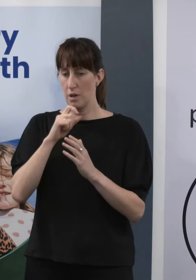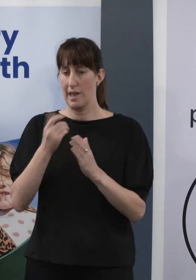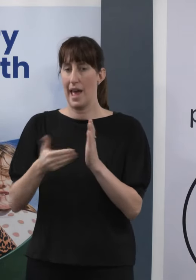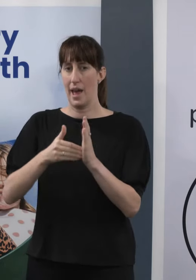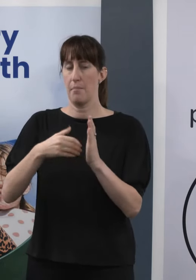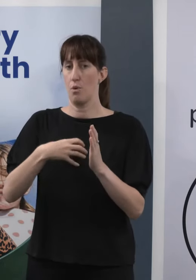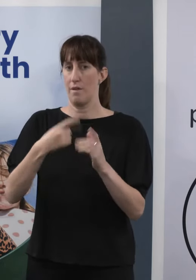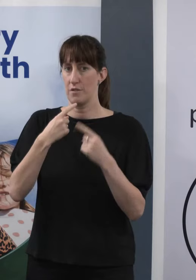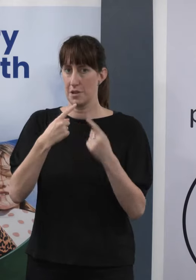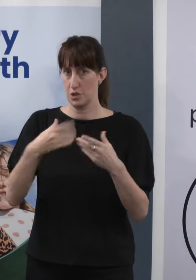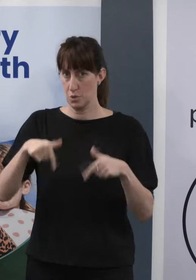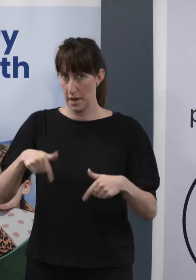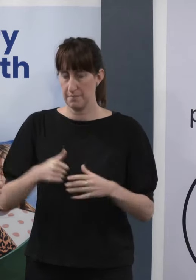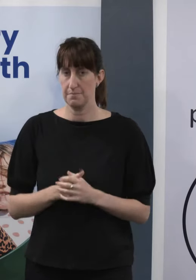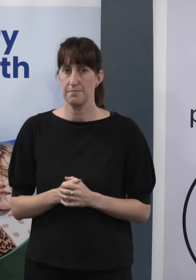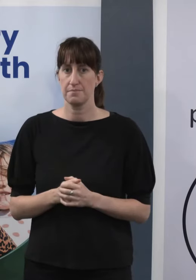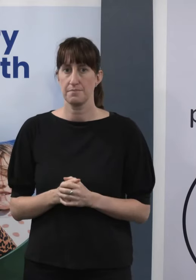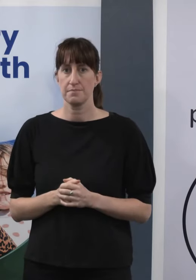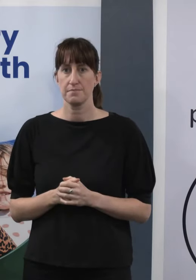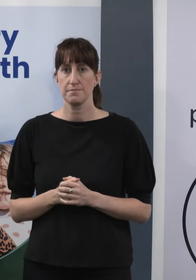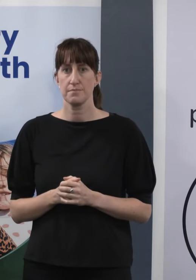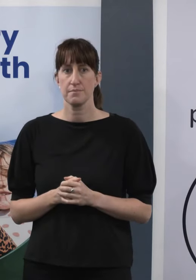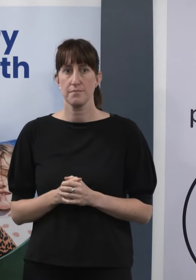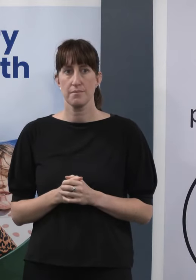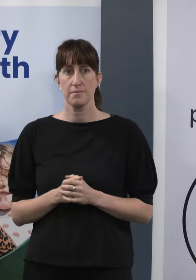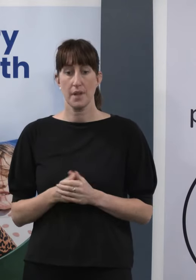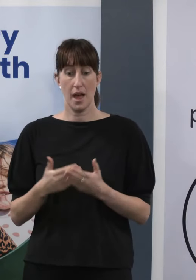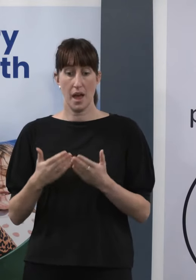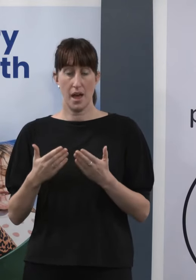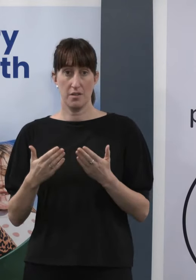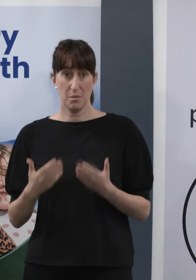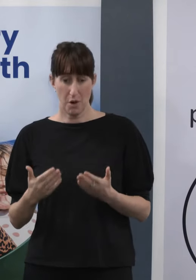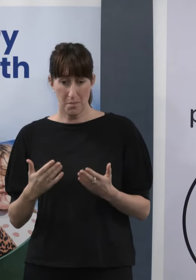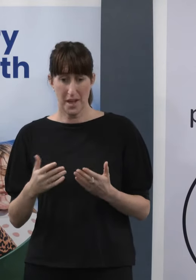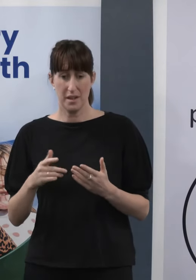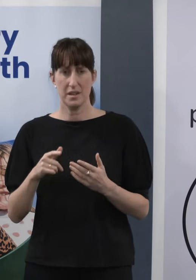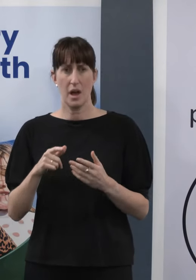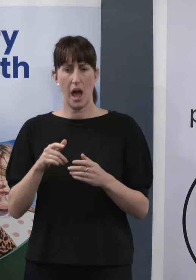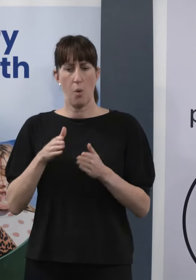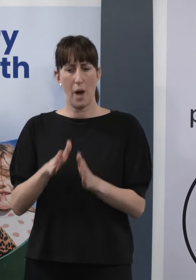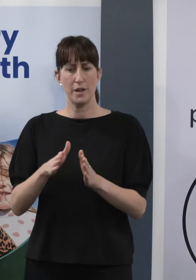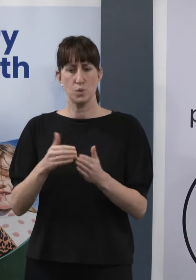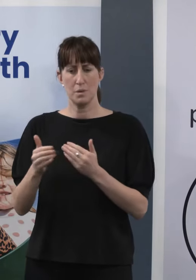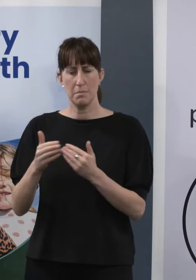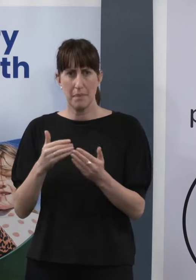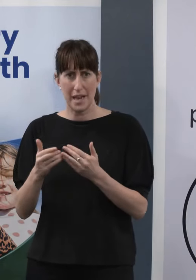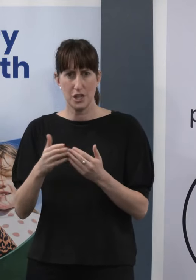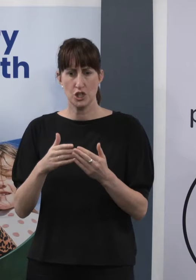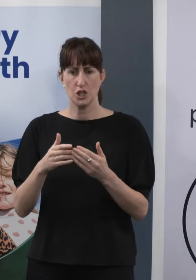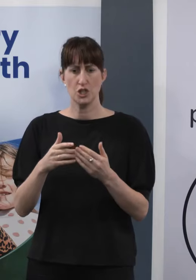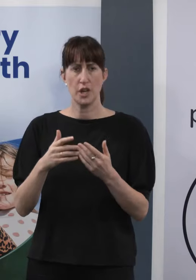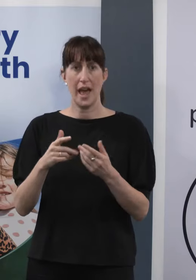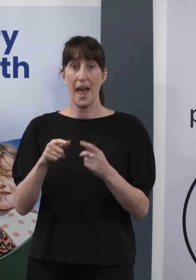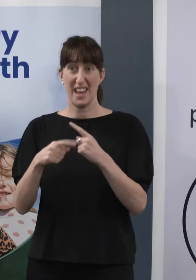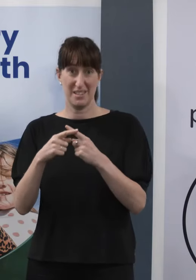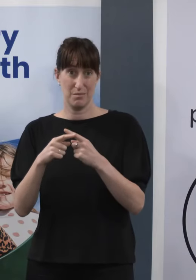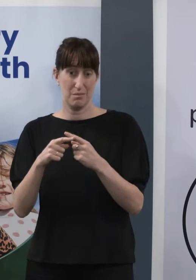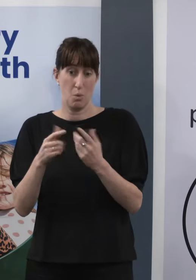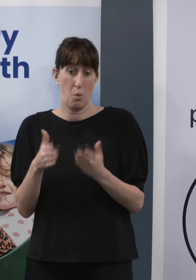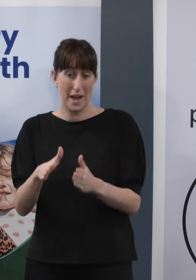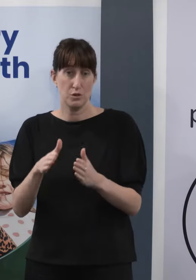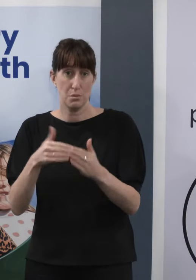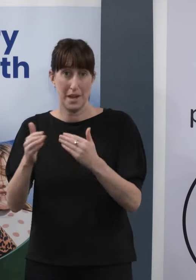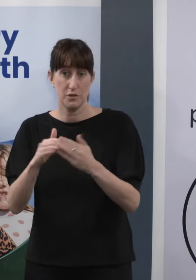So a key part of being able to respond to current and indeed future outbreaks is having a clear picture of the impact of COVID-19,